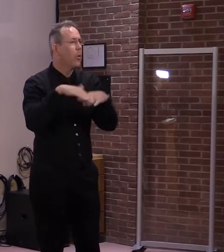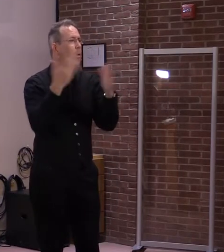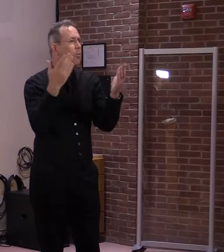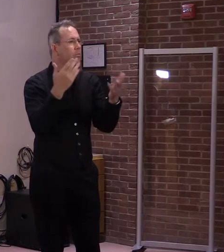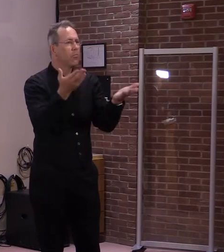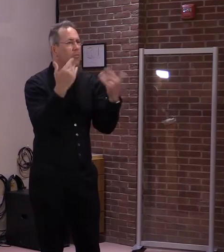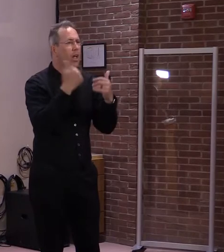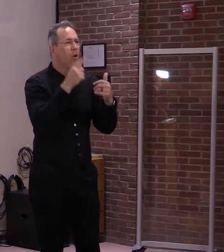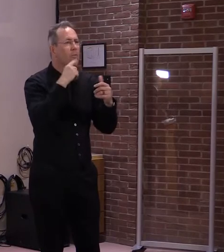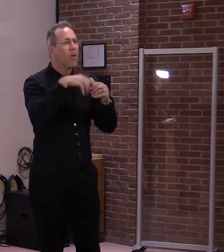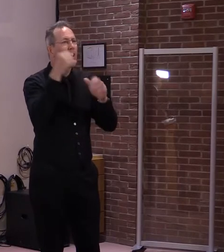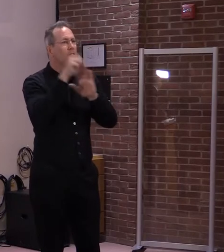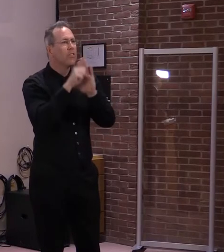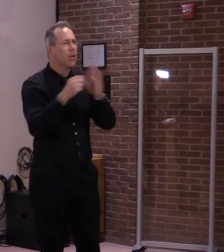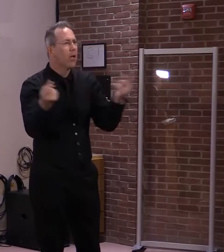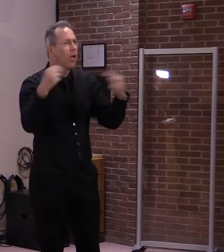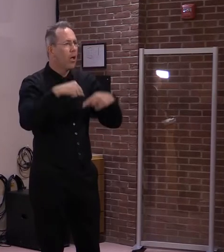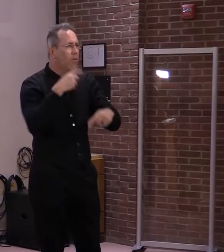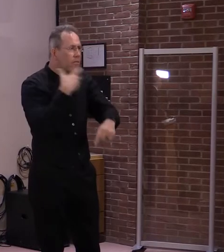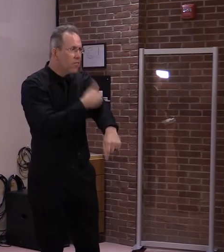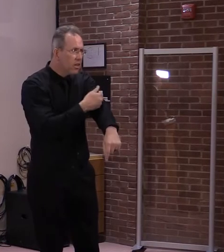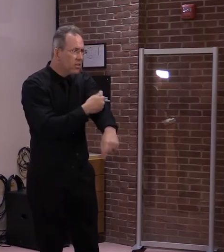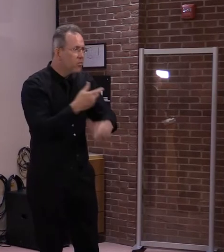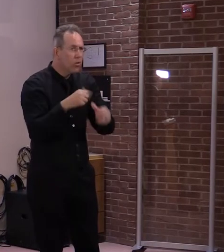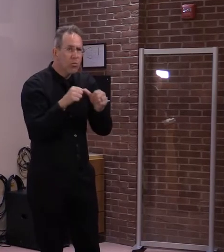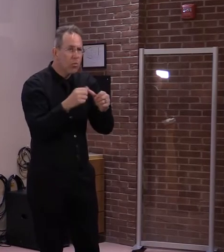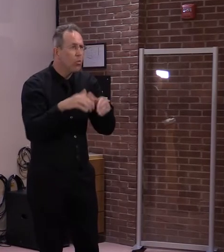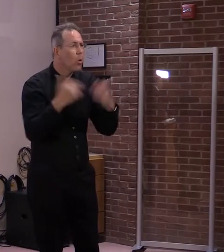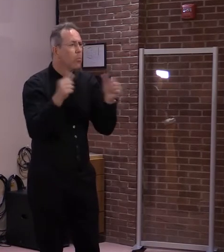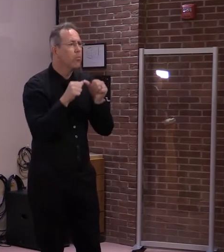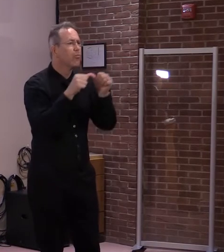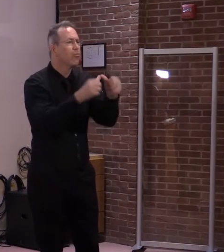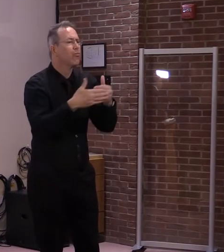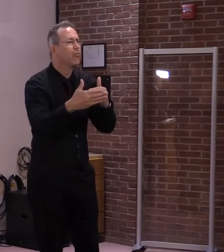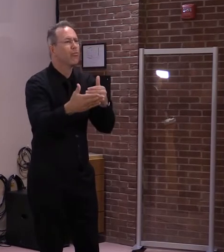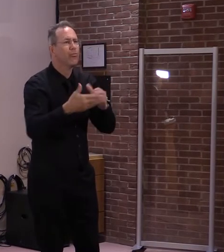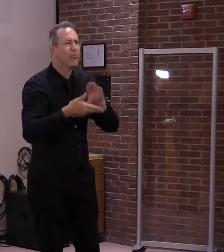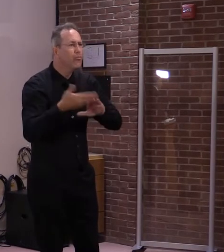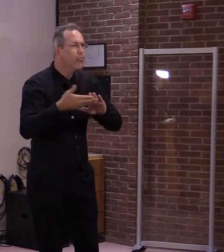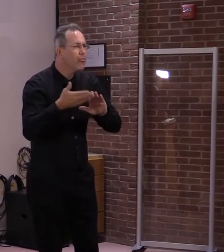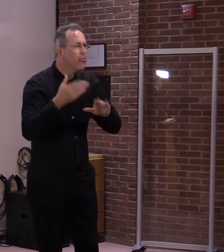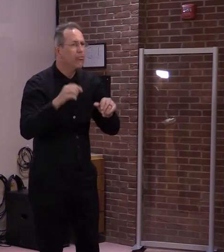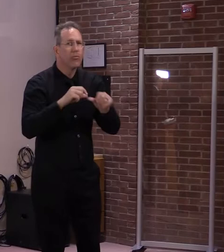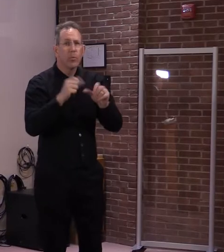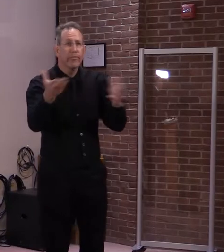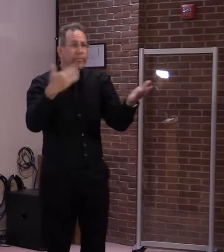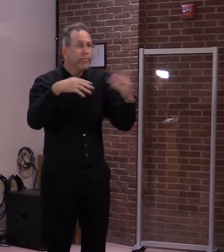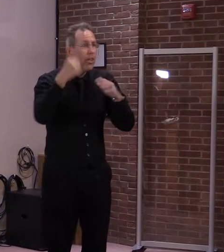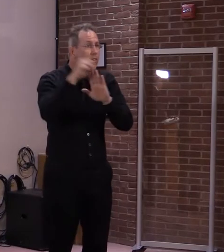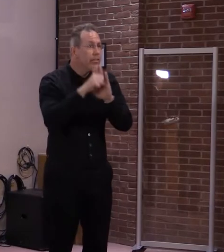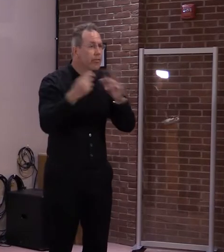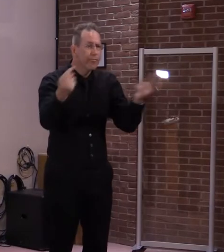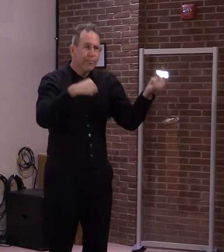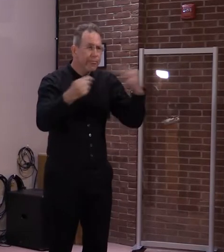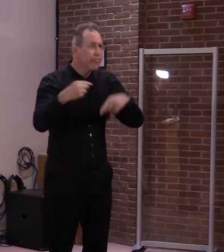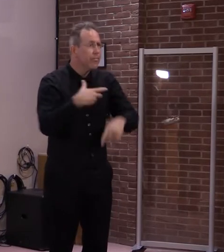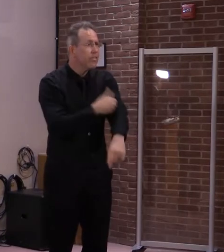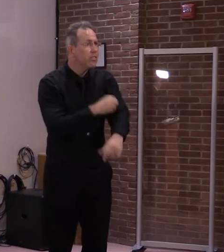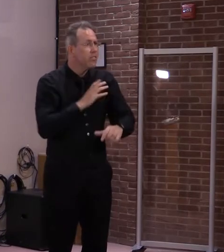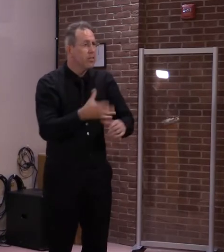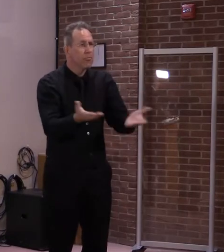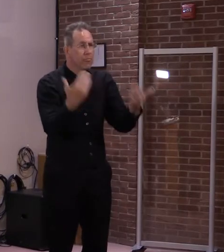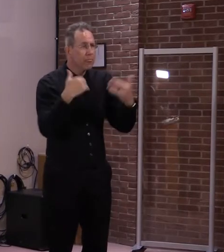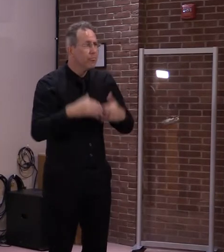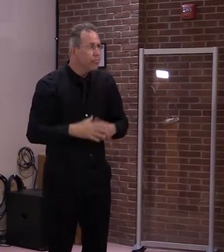asking you all to do your part as well. And trying to get more people to get their vaccinations, because that's